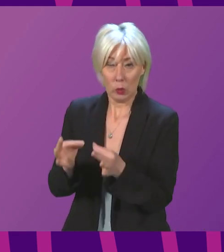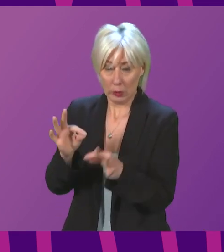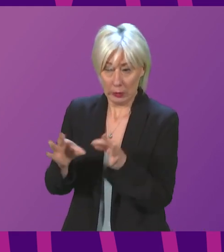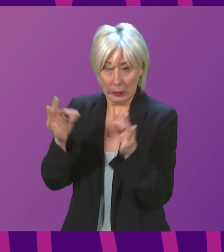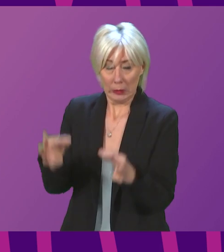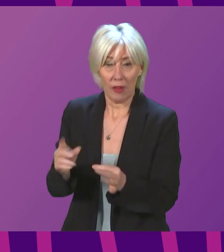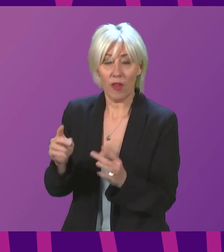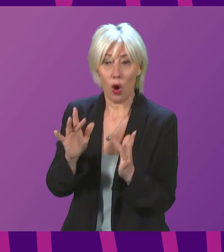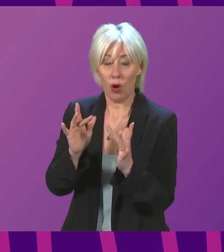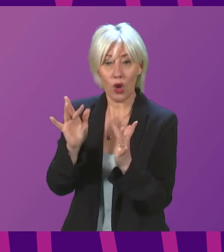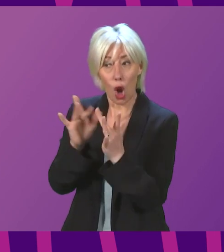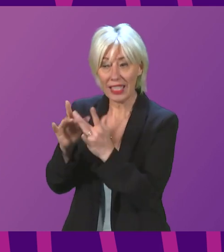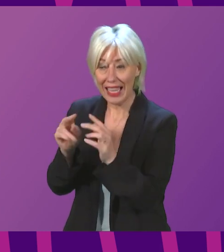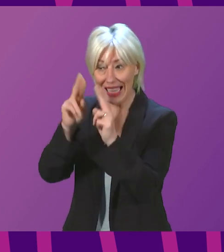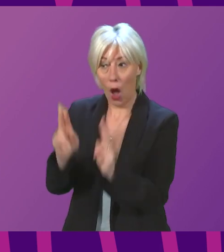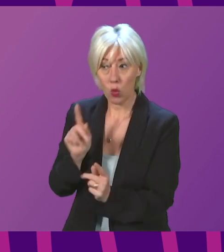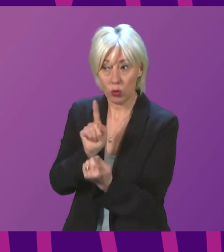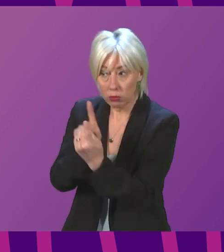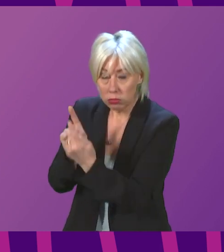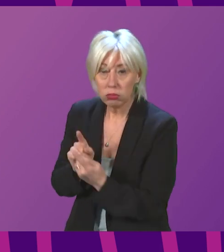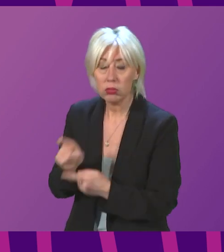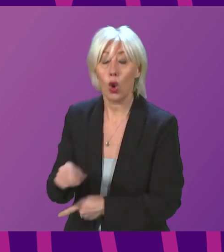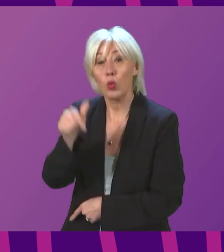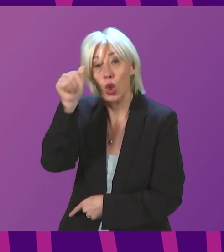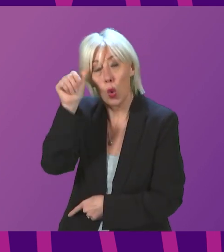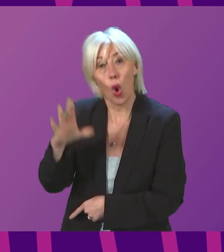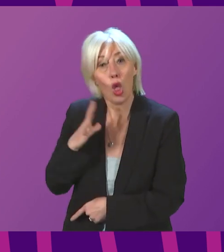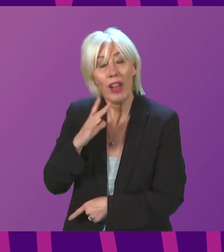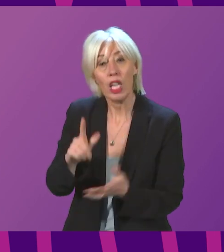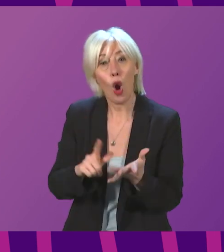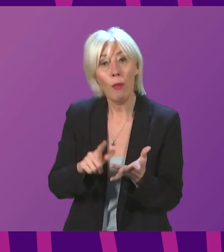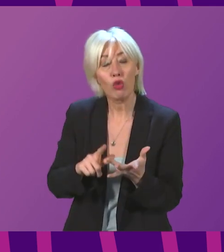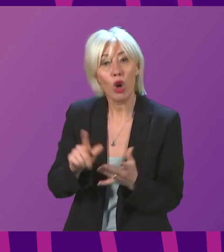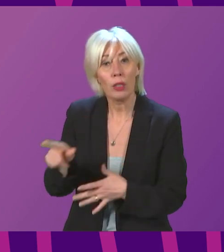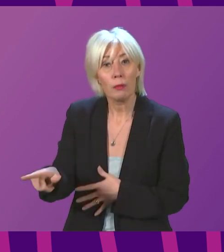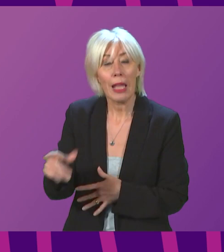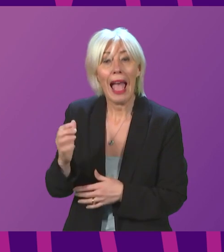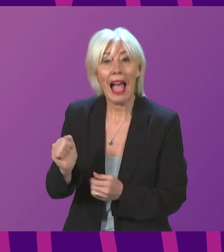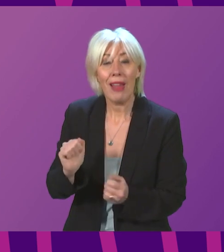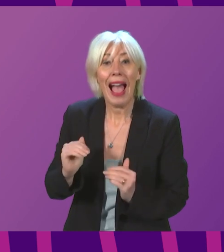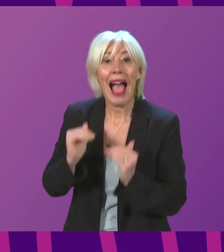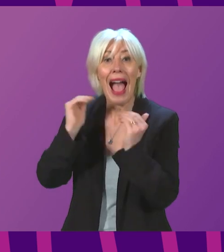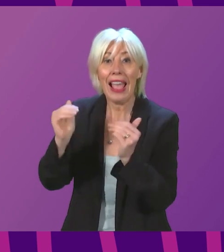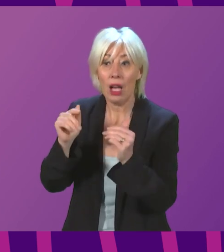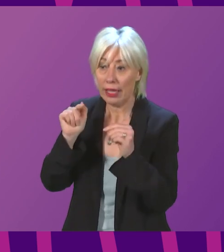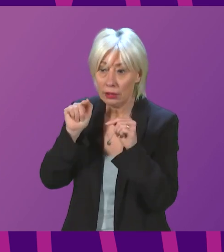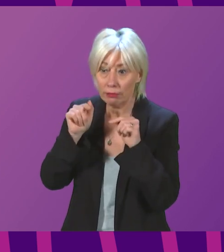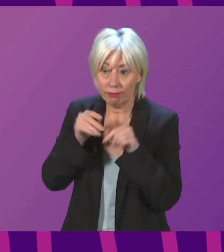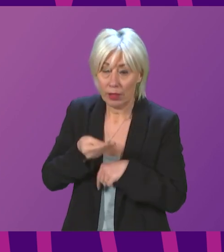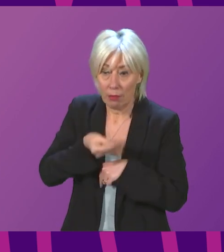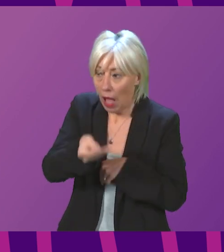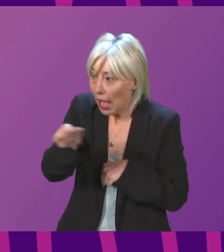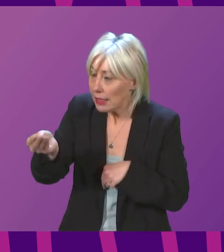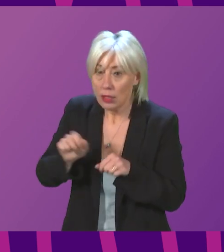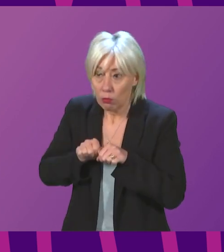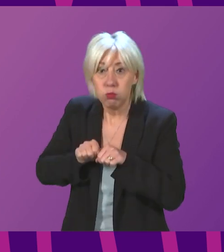contacts is that one of the things we already know about Omicron is that it has a much higher attack rate within groups